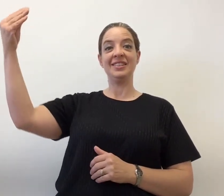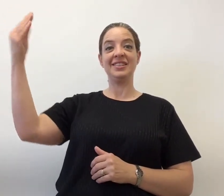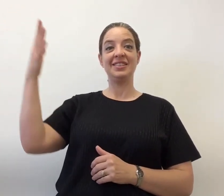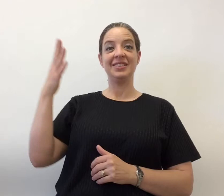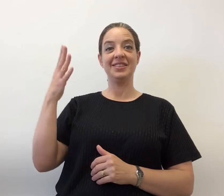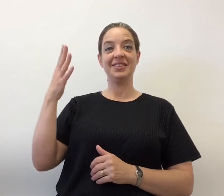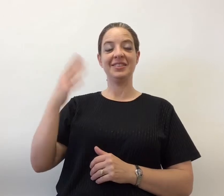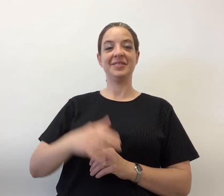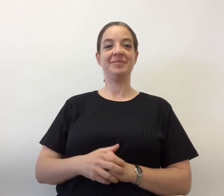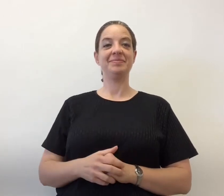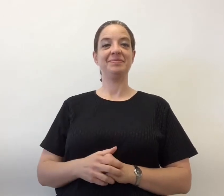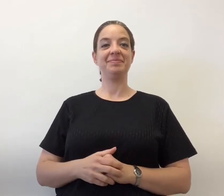Sunshine.